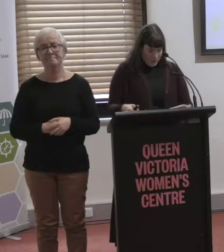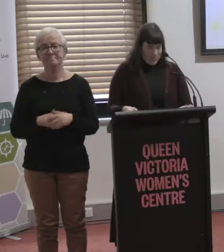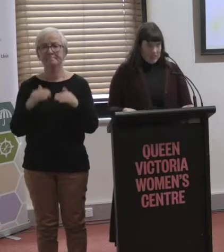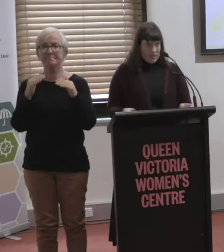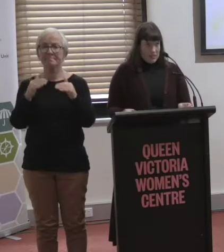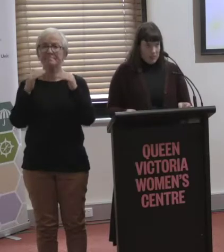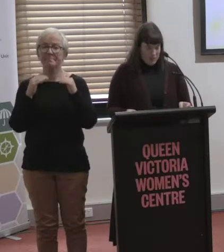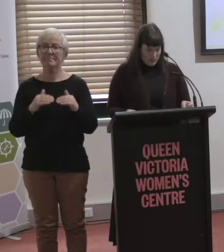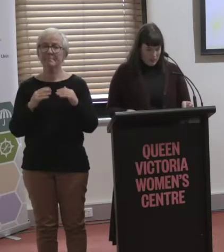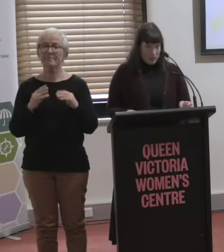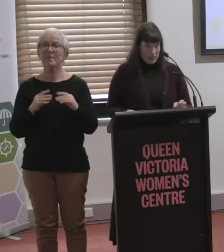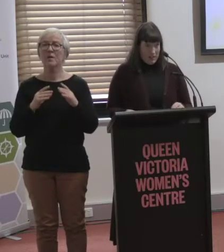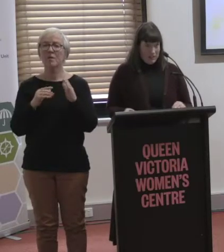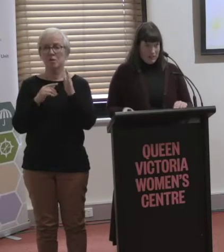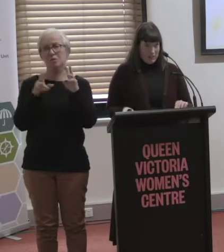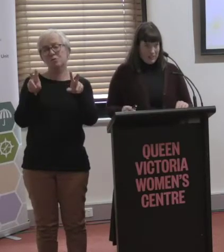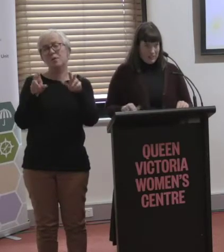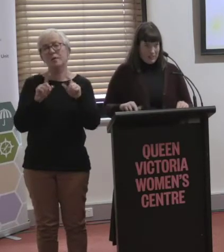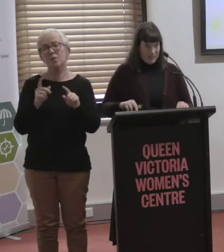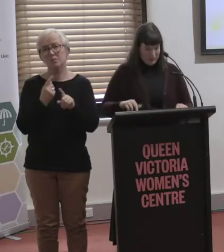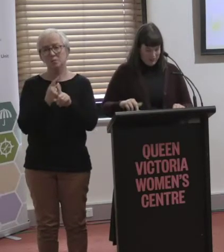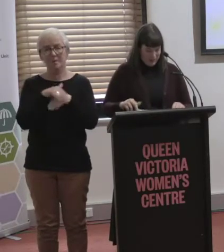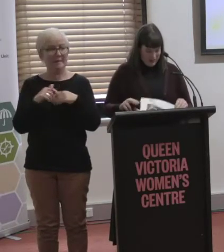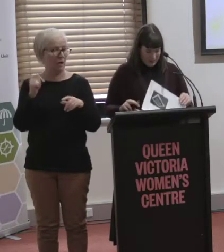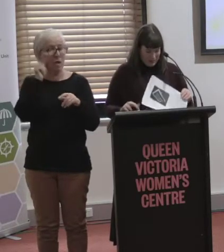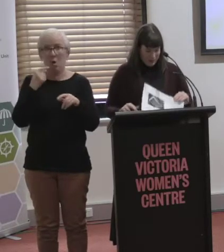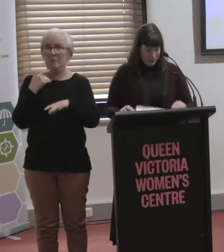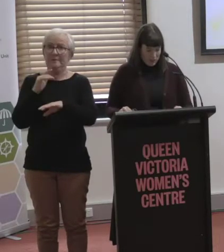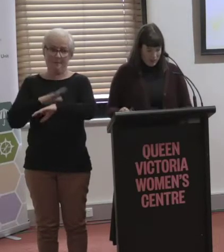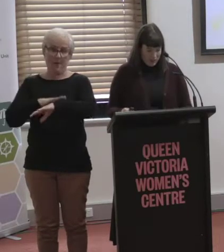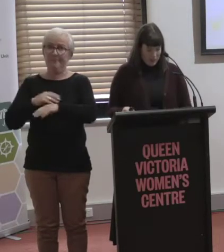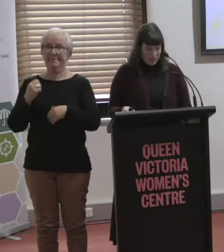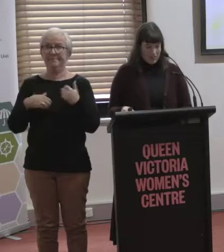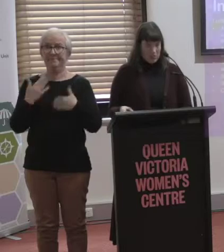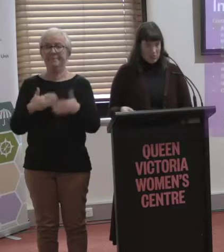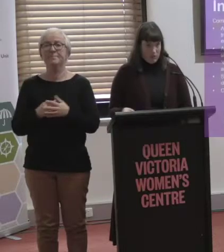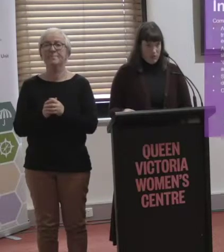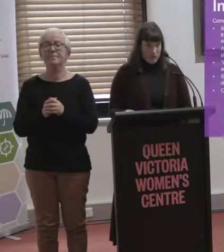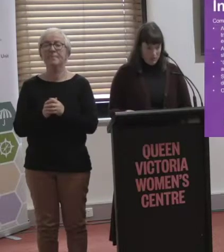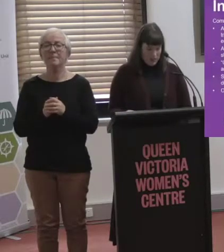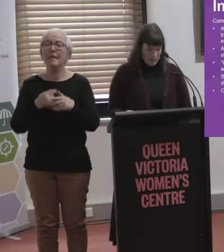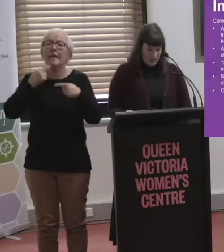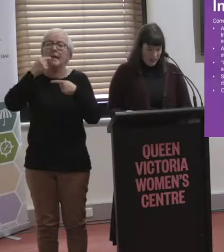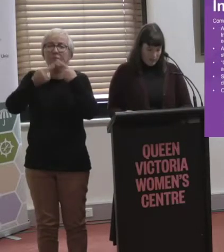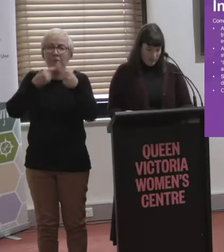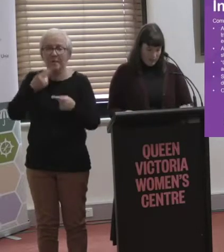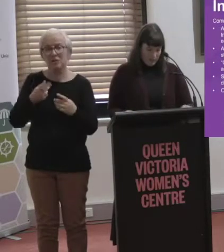The next topic that I'll talk about quickly, because I'm running out of time, is information, and accessible information.